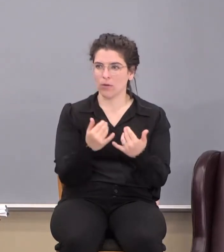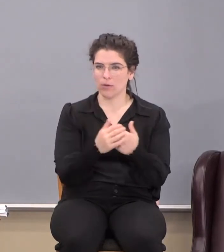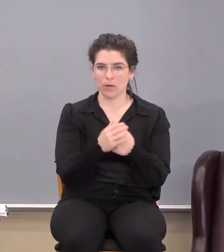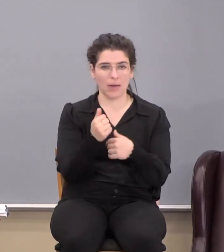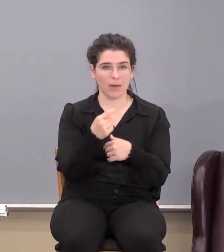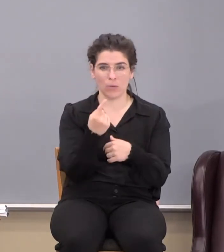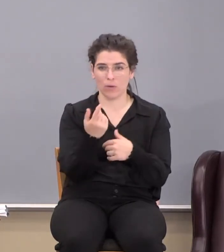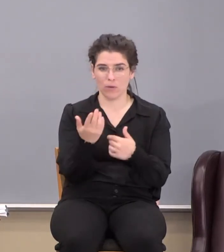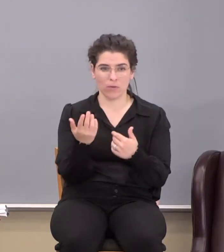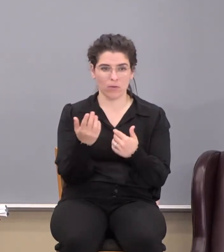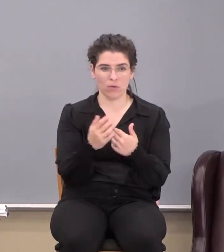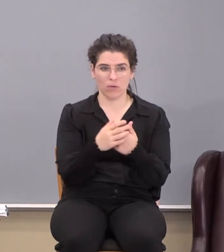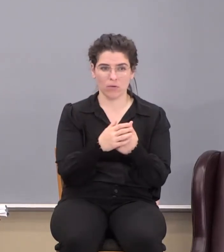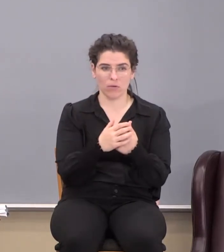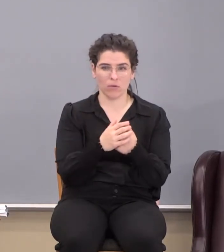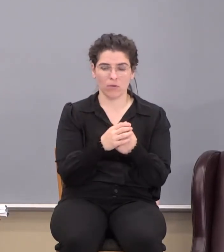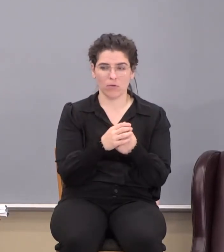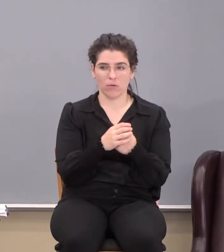Anybody? What did we learn?